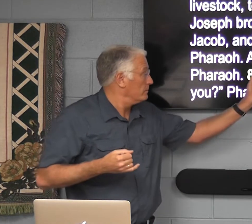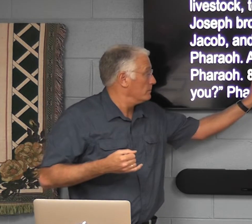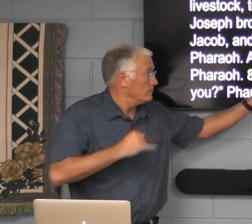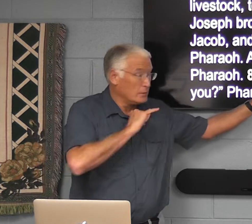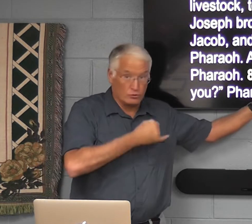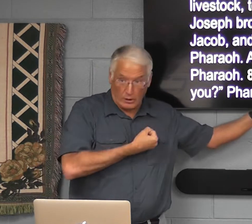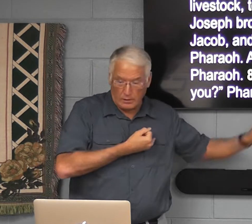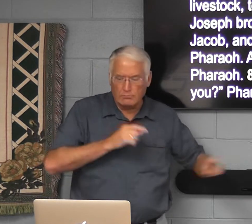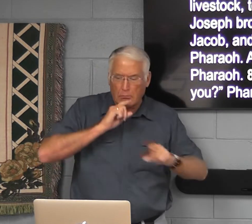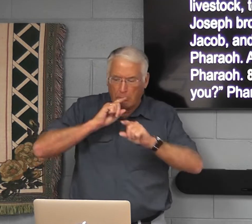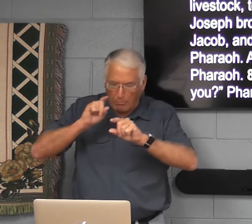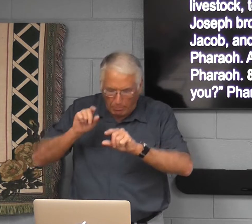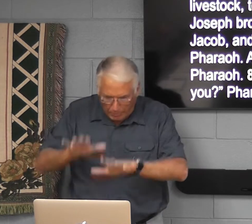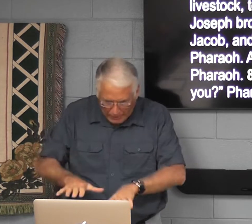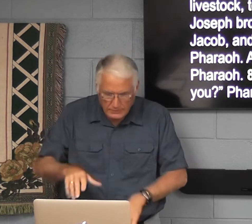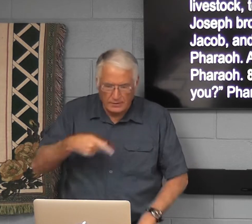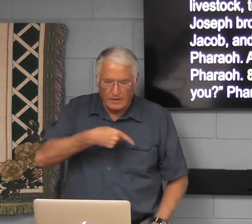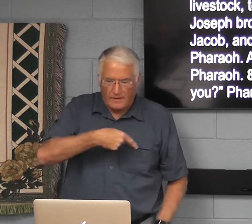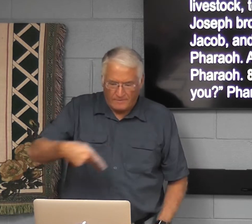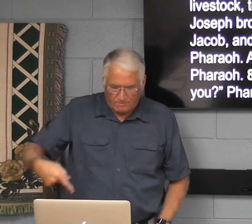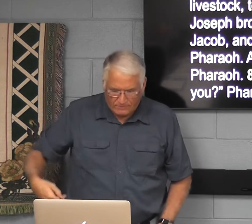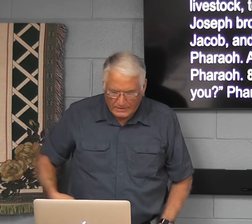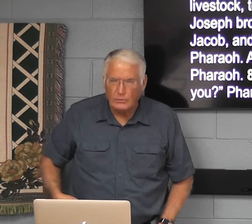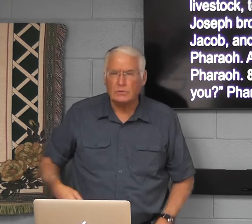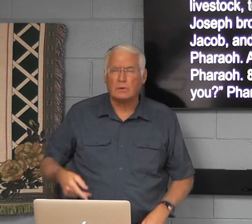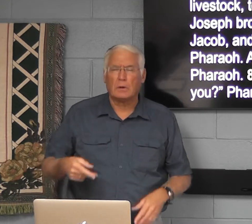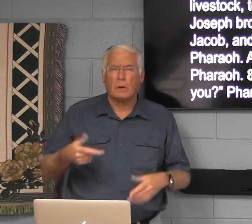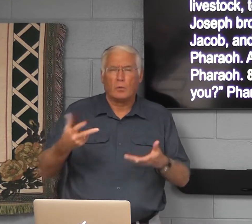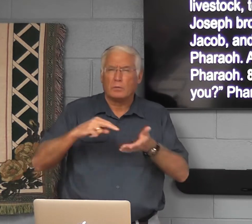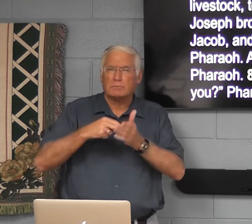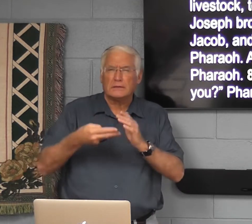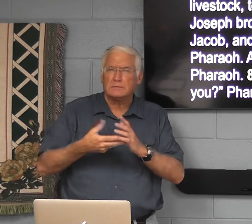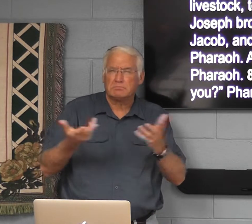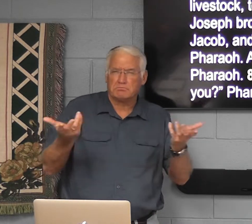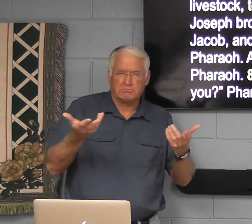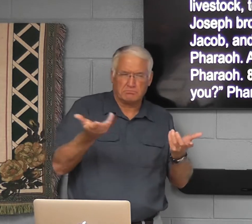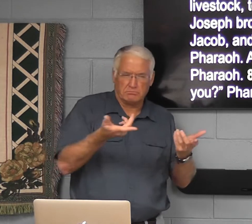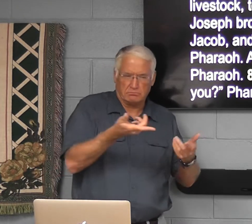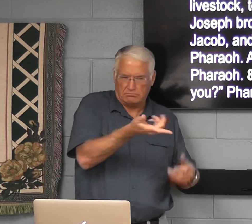bless pharaoh. Meaning what?